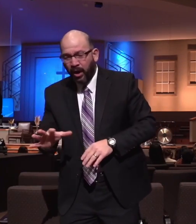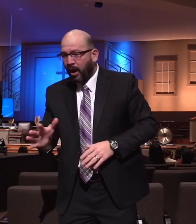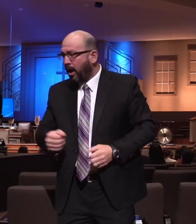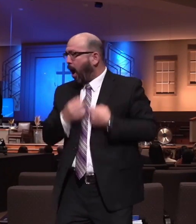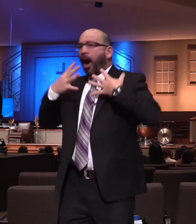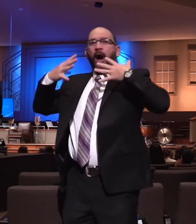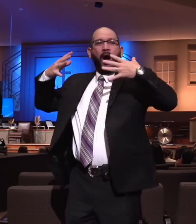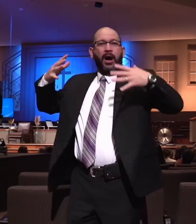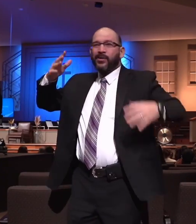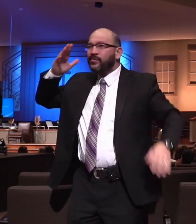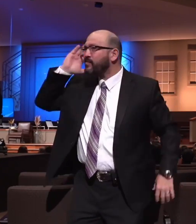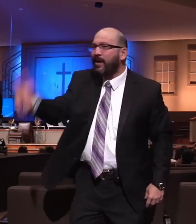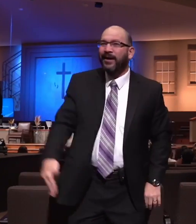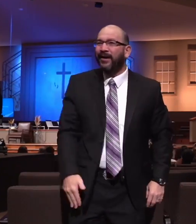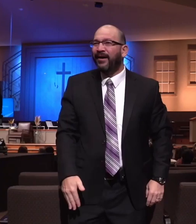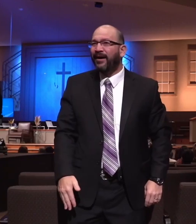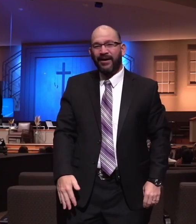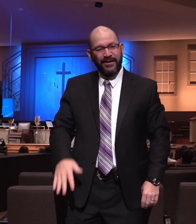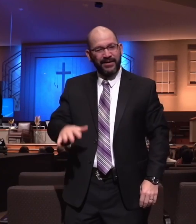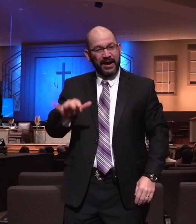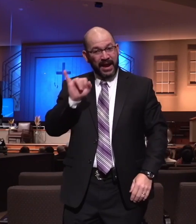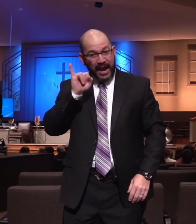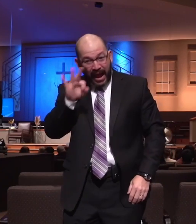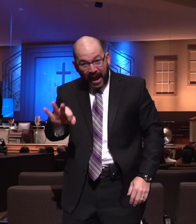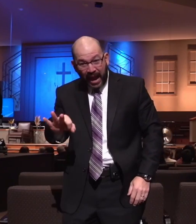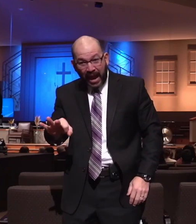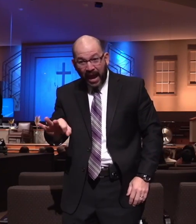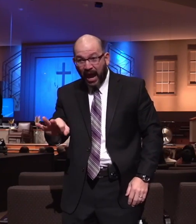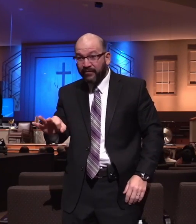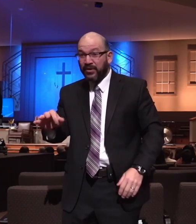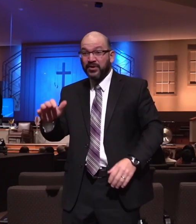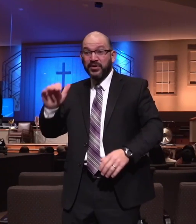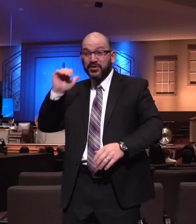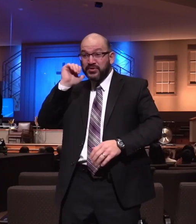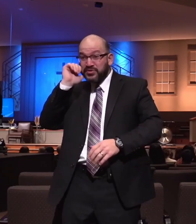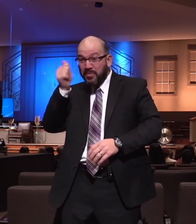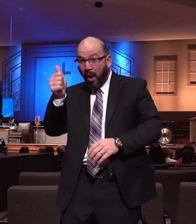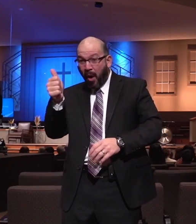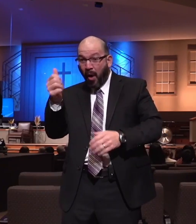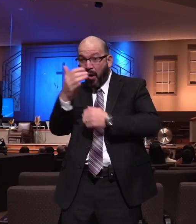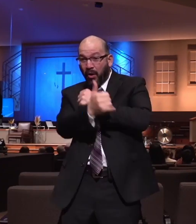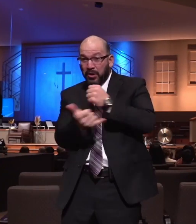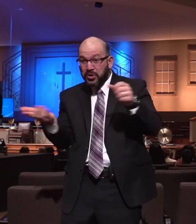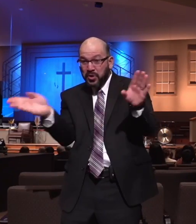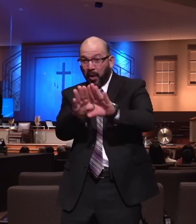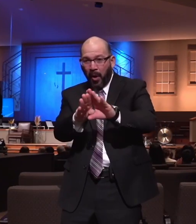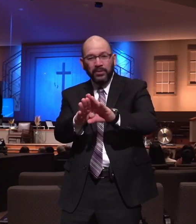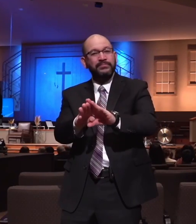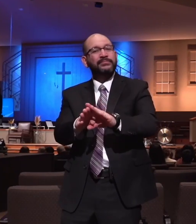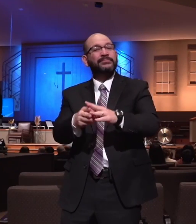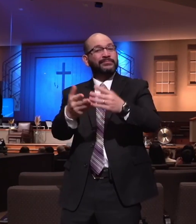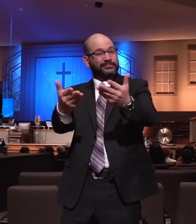because they know that if that mission field closes tomorrow, the work will go on because people have been saved, a disciple.